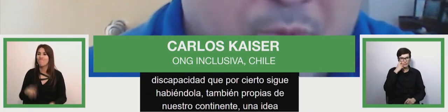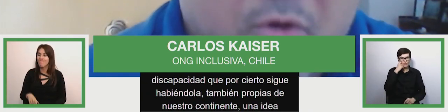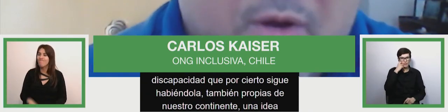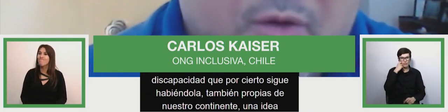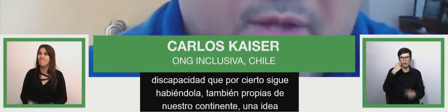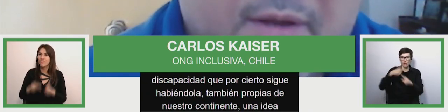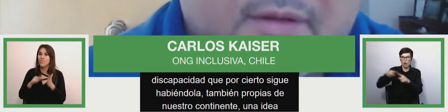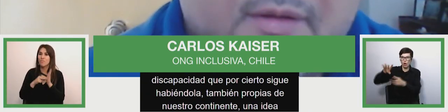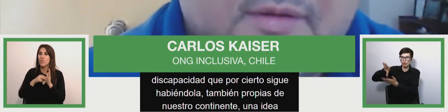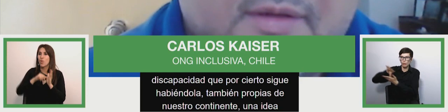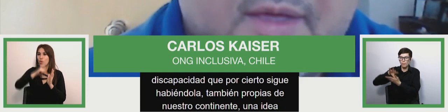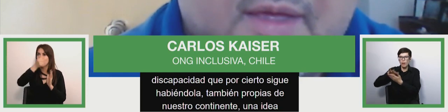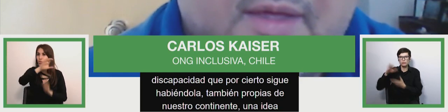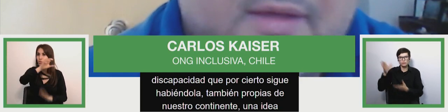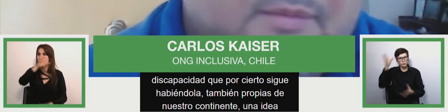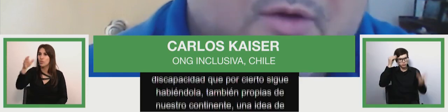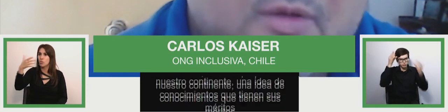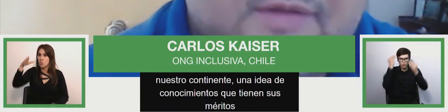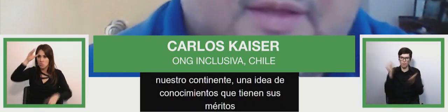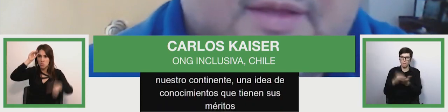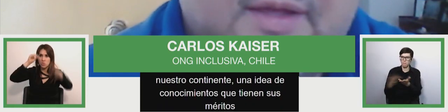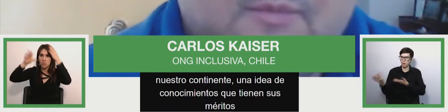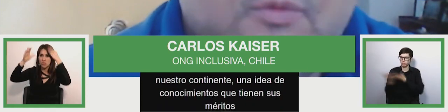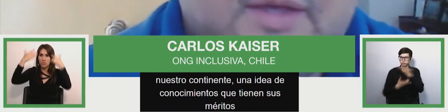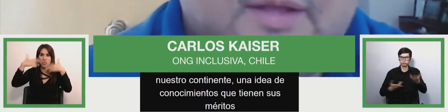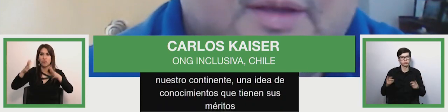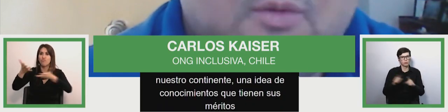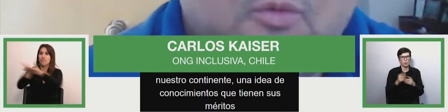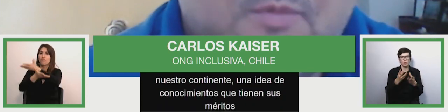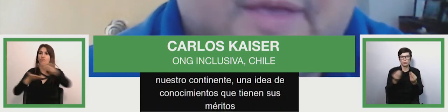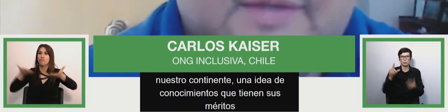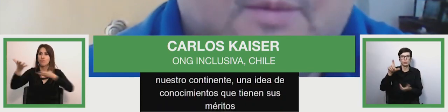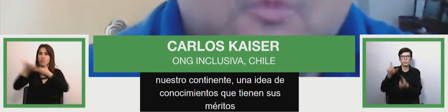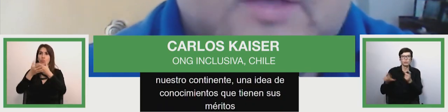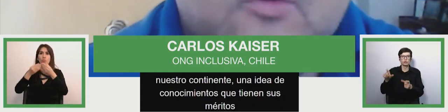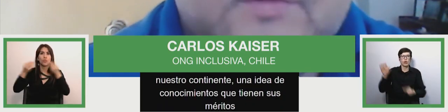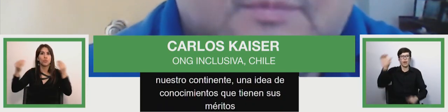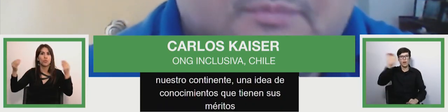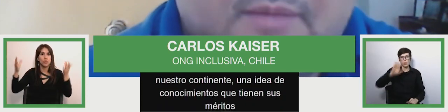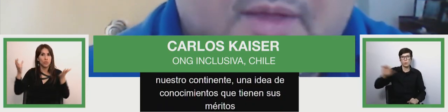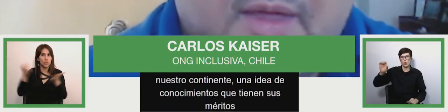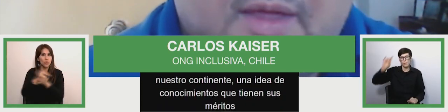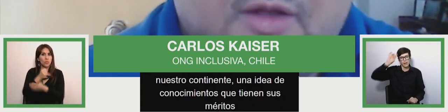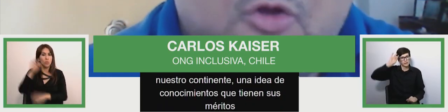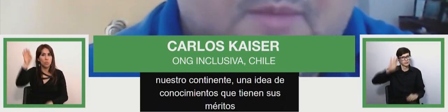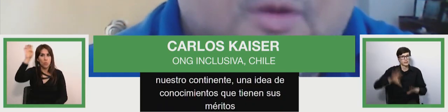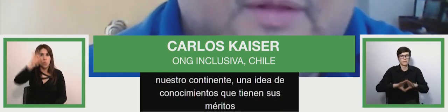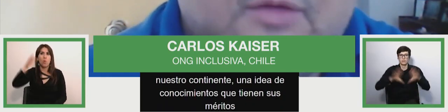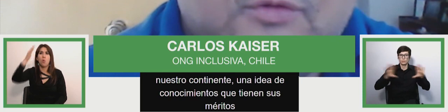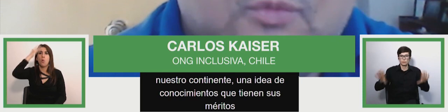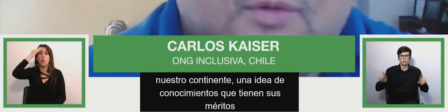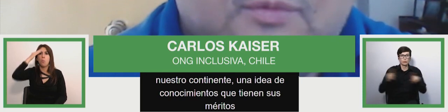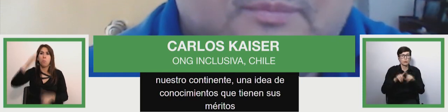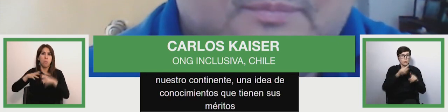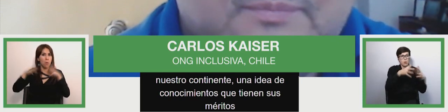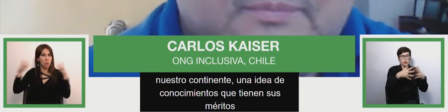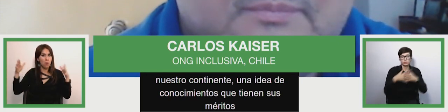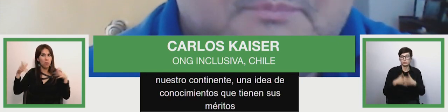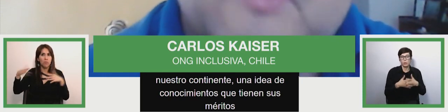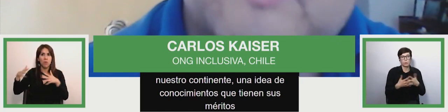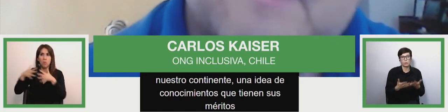exclusion of of of what we had to know in our continent the idea of depending from outside